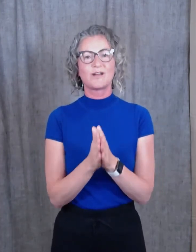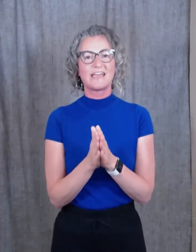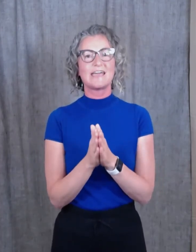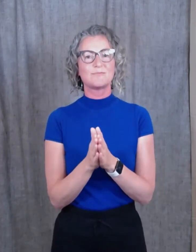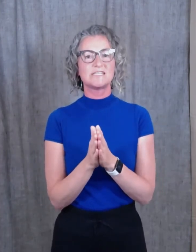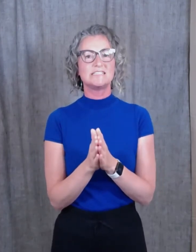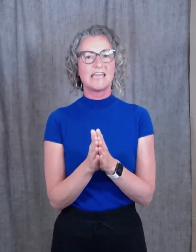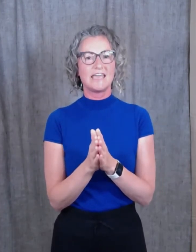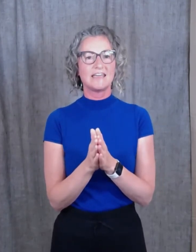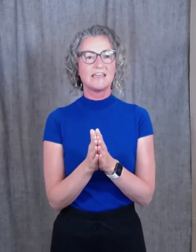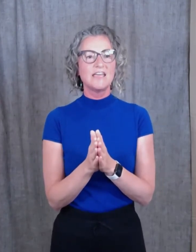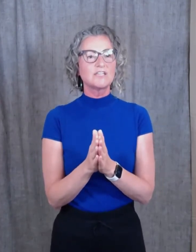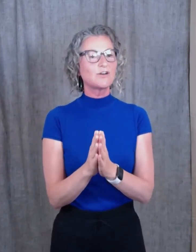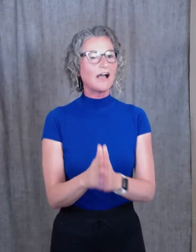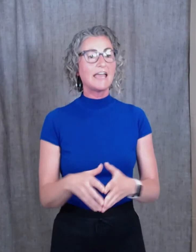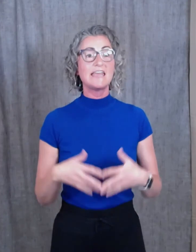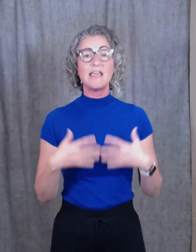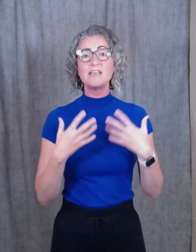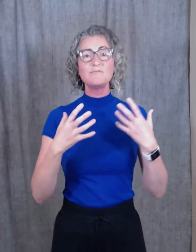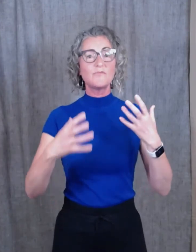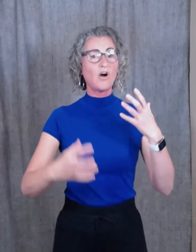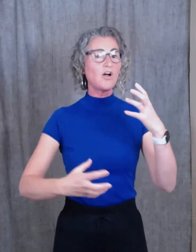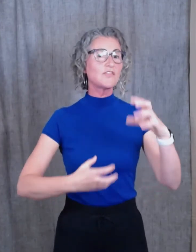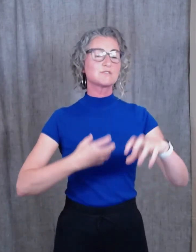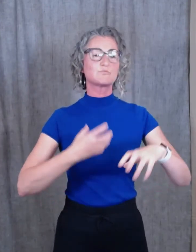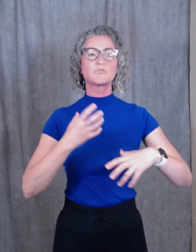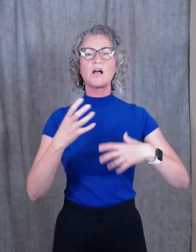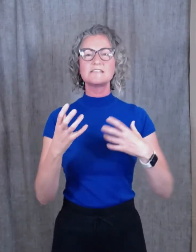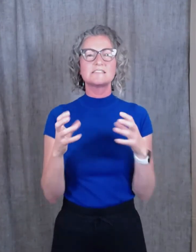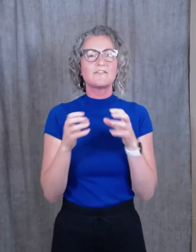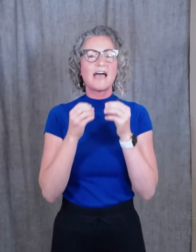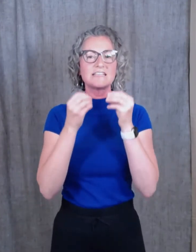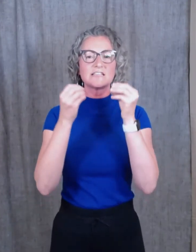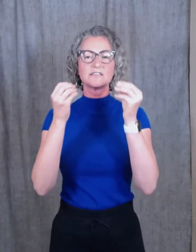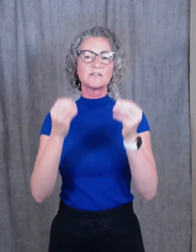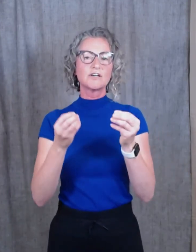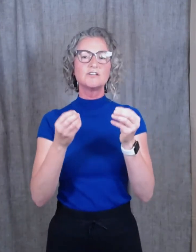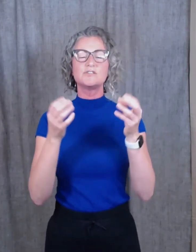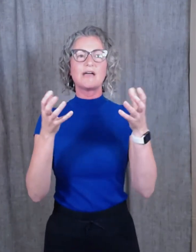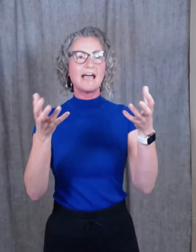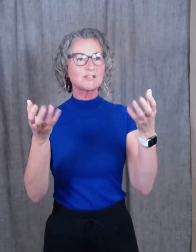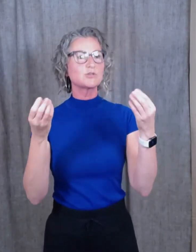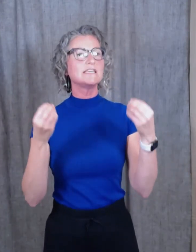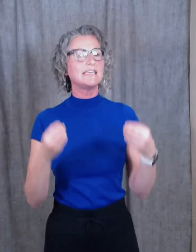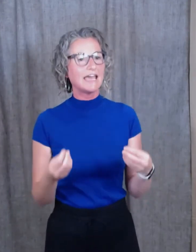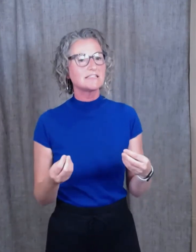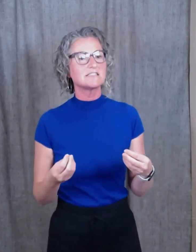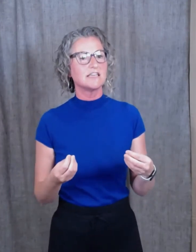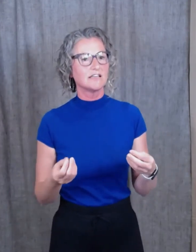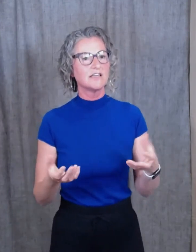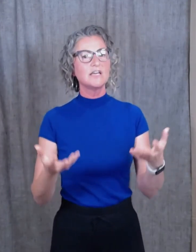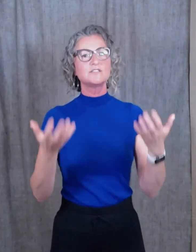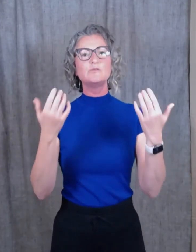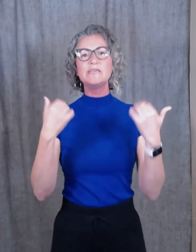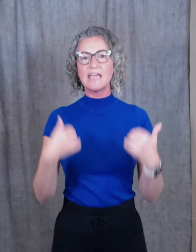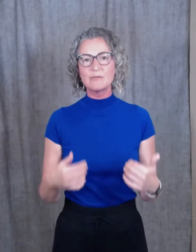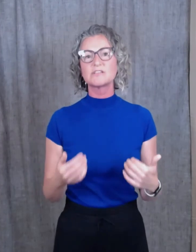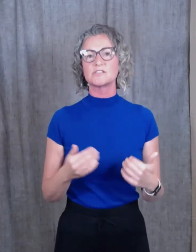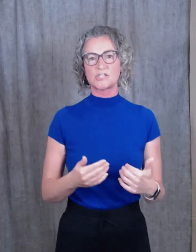I am today. So and in all this process, I've had to learn to actually get still to be able to check